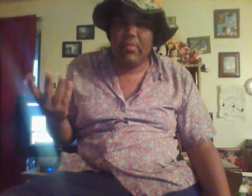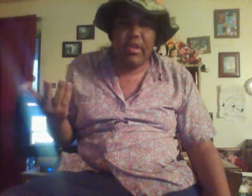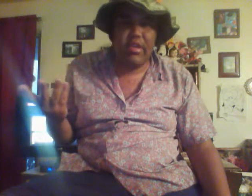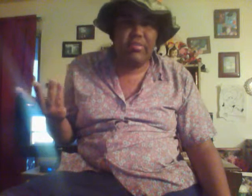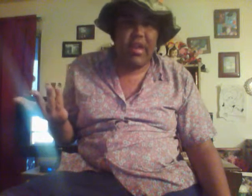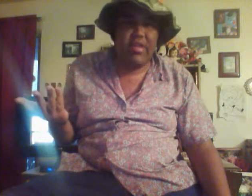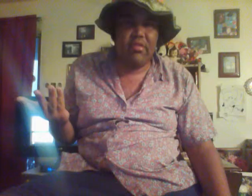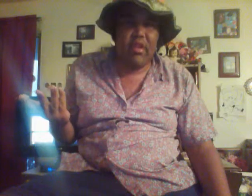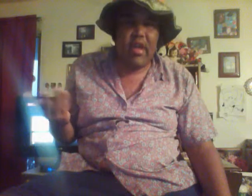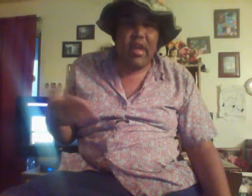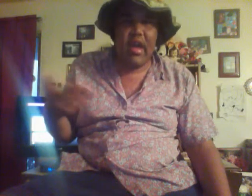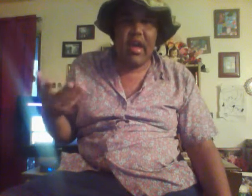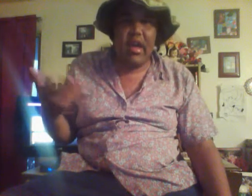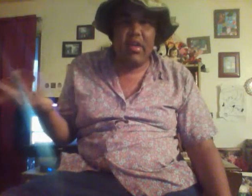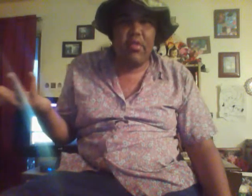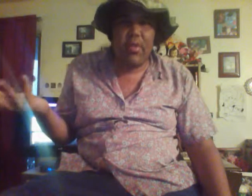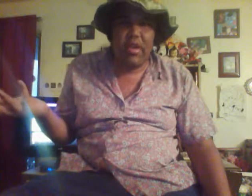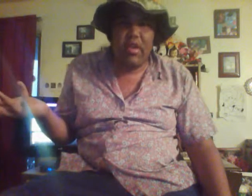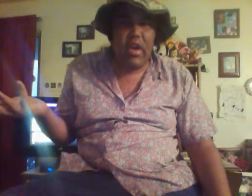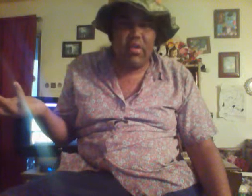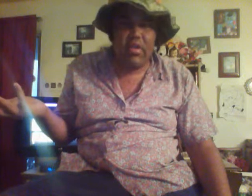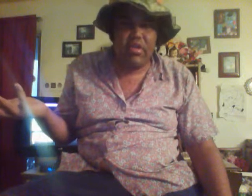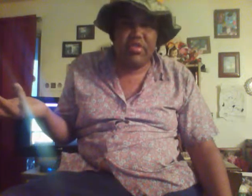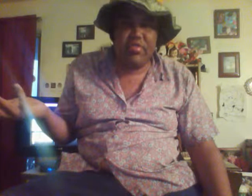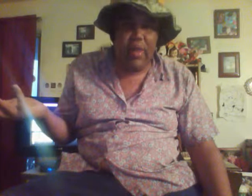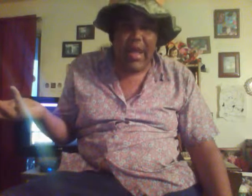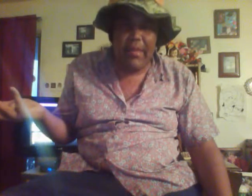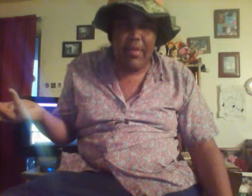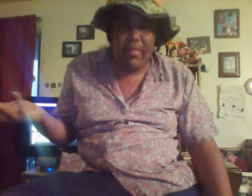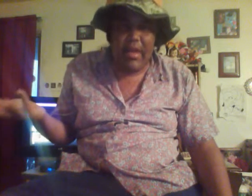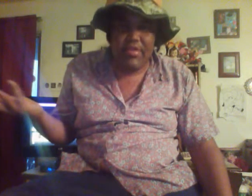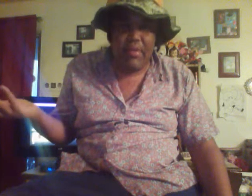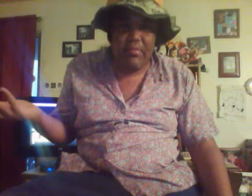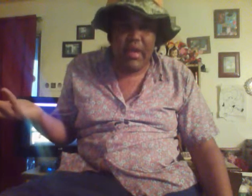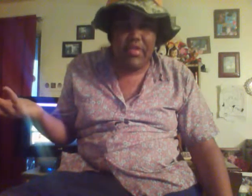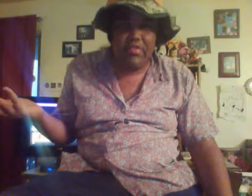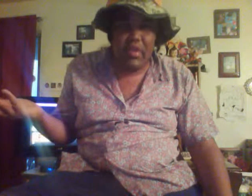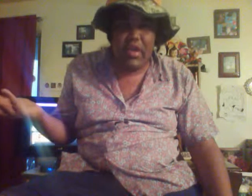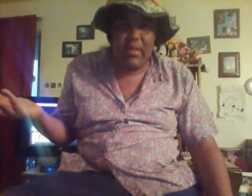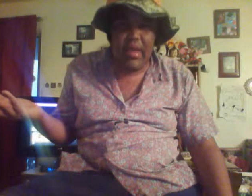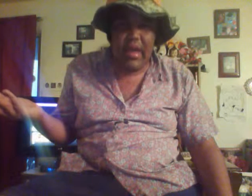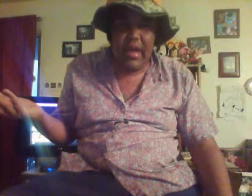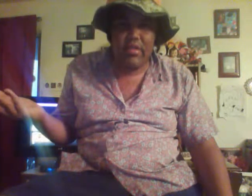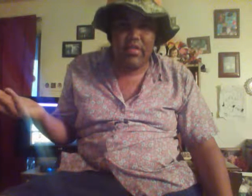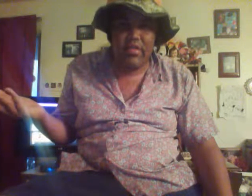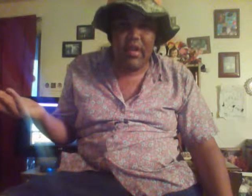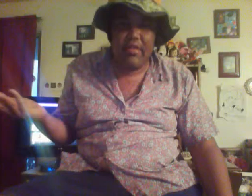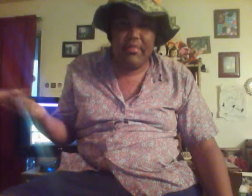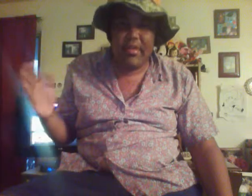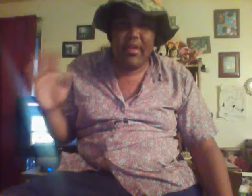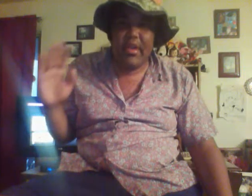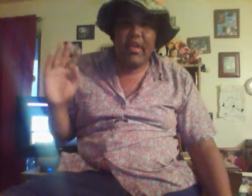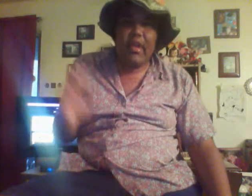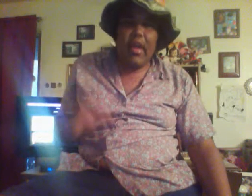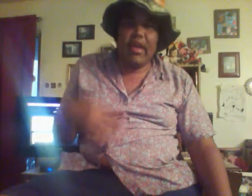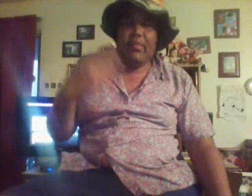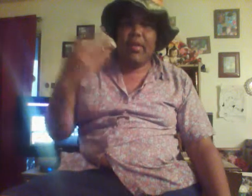who plays... I... I don't really know how to describe him. That's... I'm... That's really bad and stuff. But... Anyway,